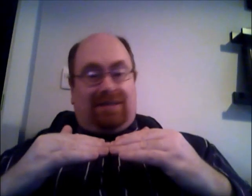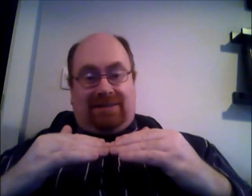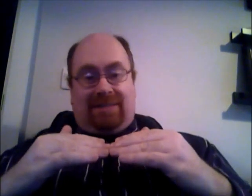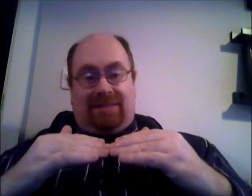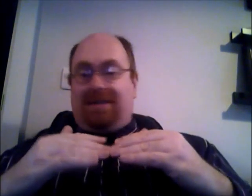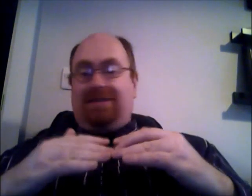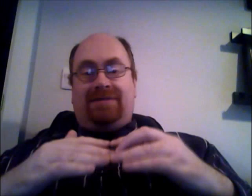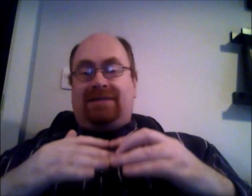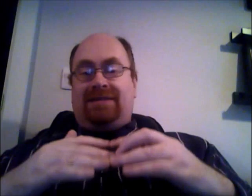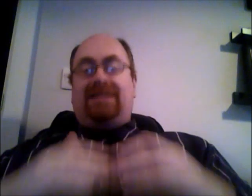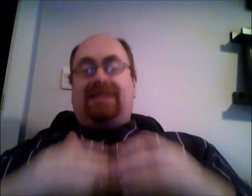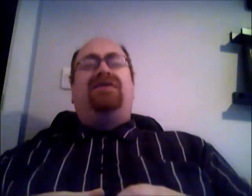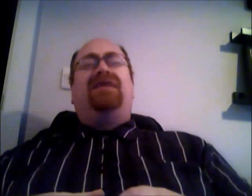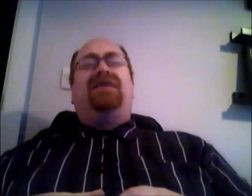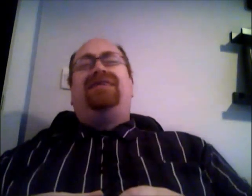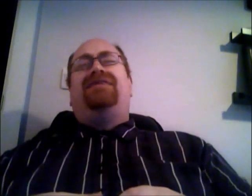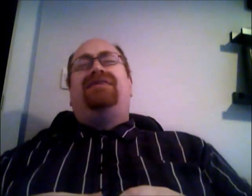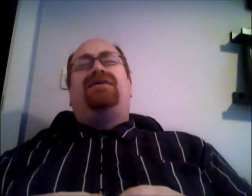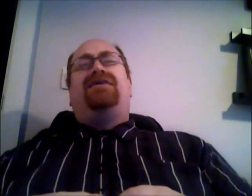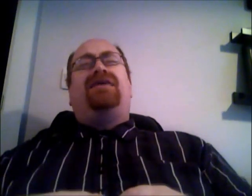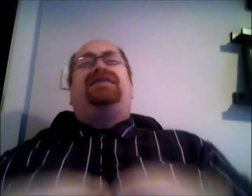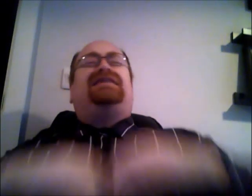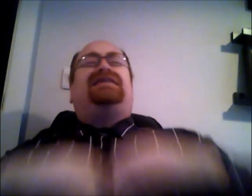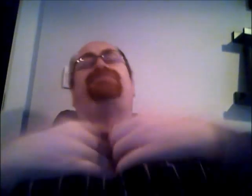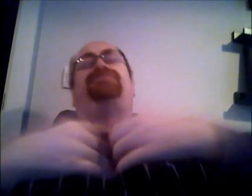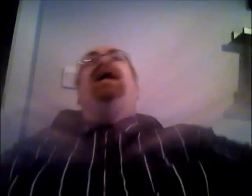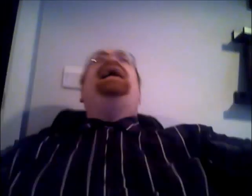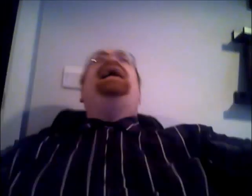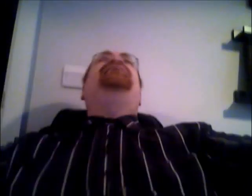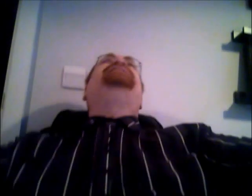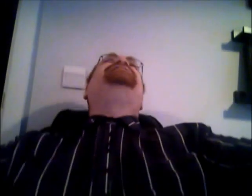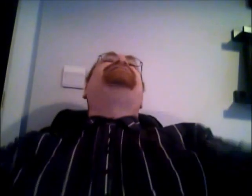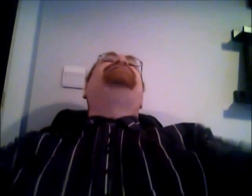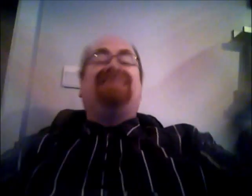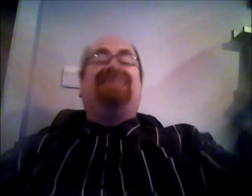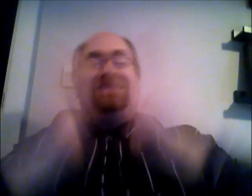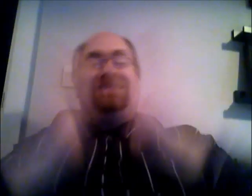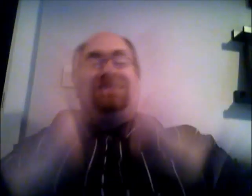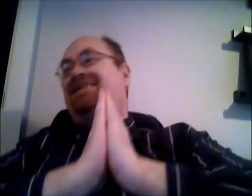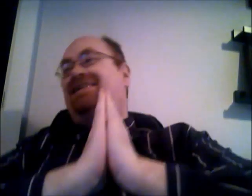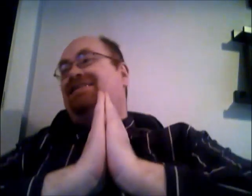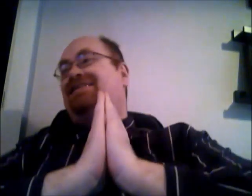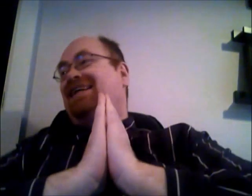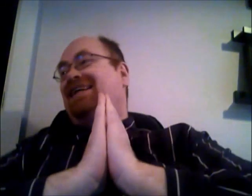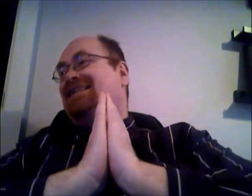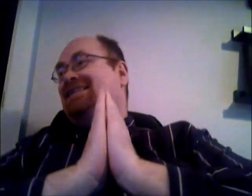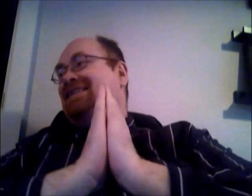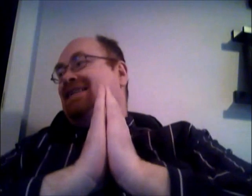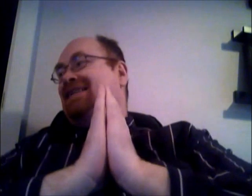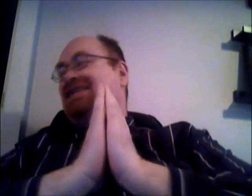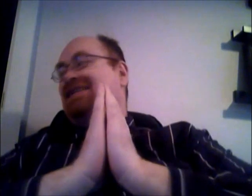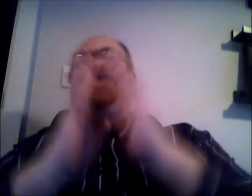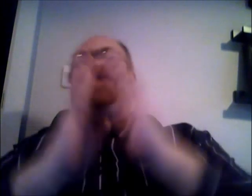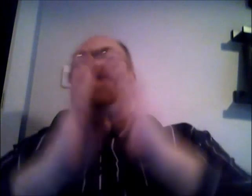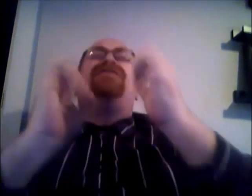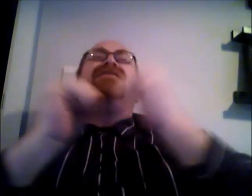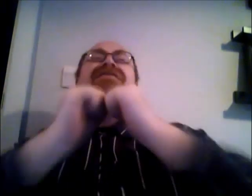time and you're speaking oh i really want to go out and that's spend spend loads of money because it's over we're the